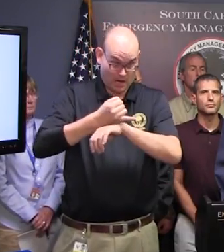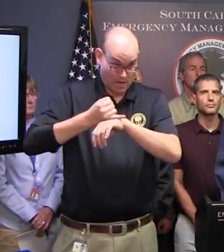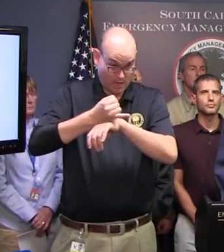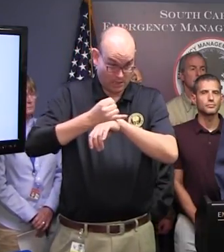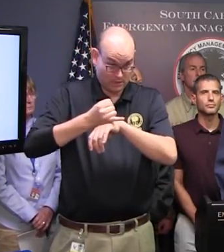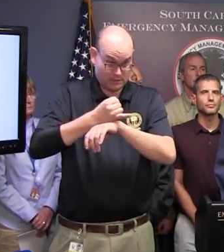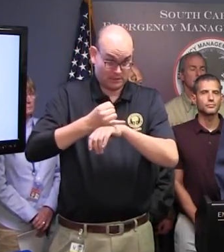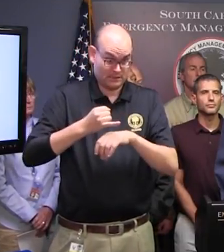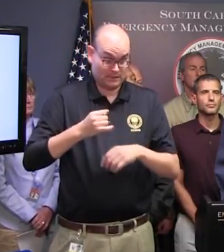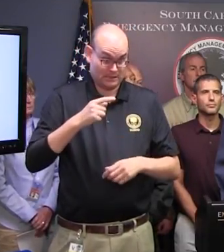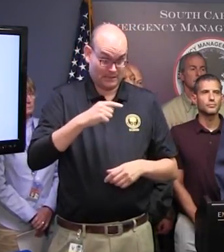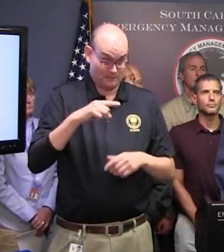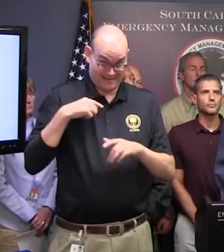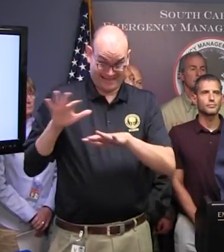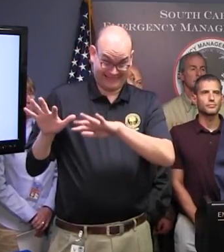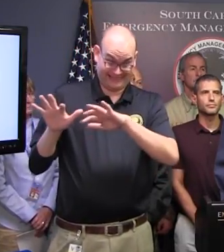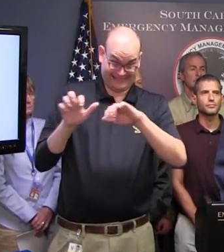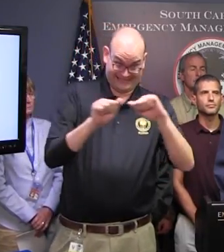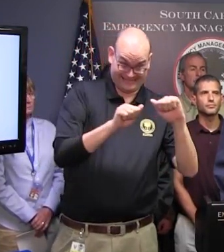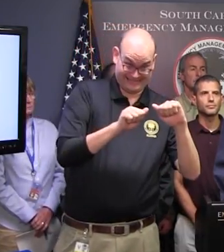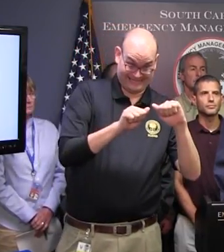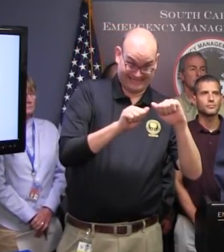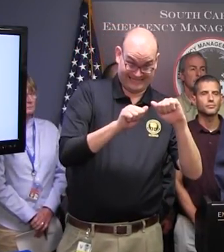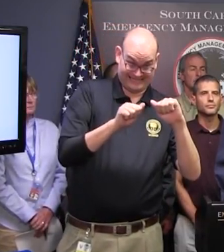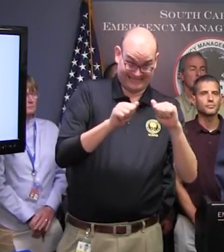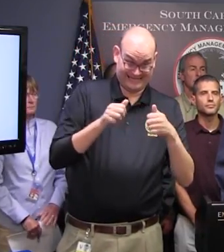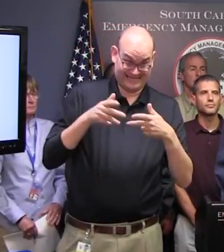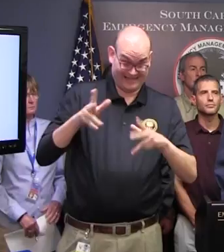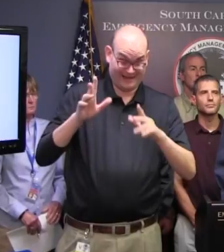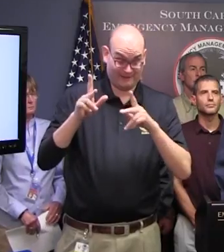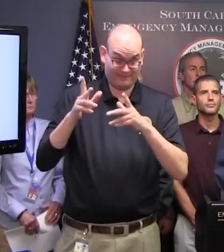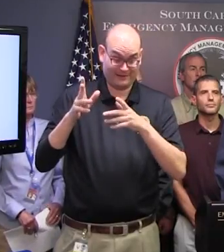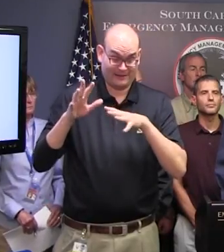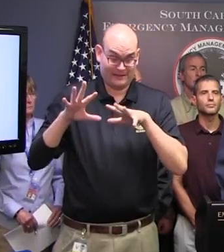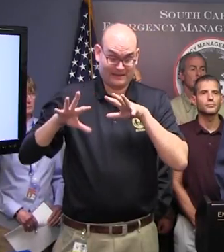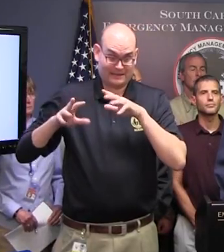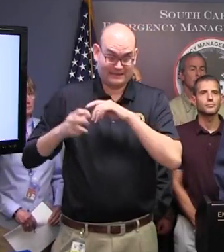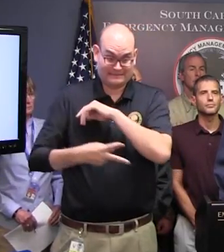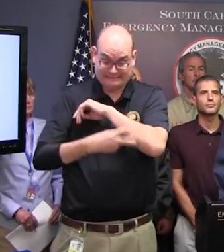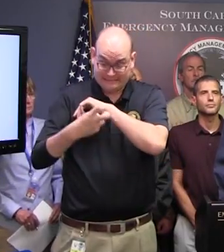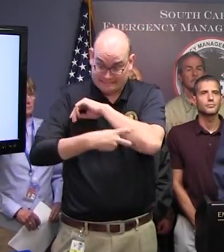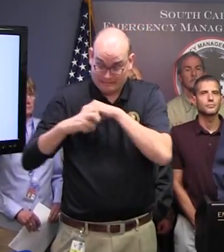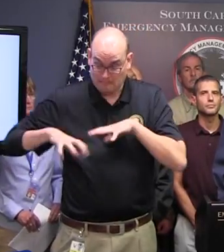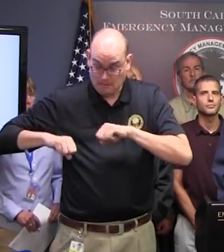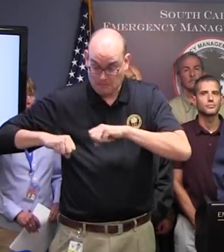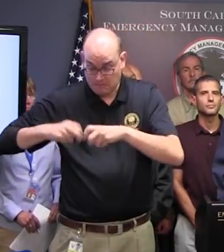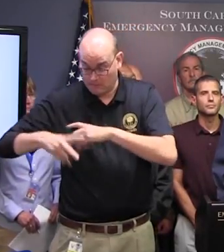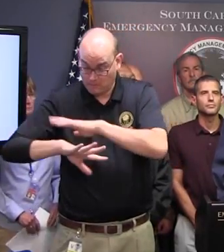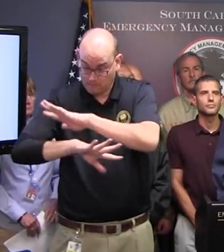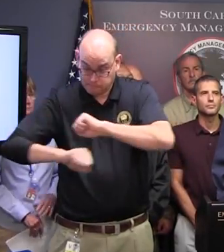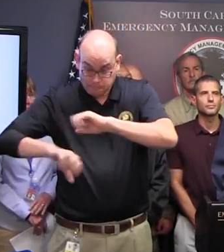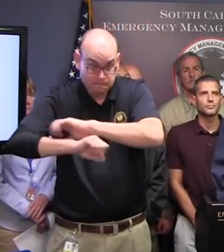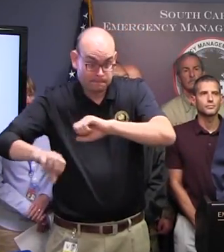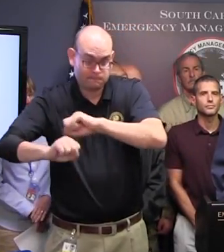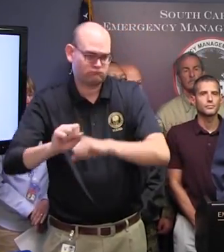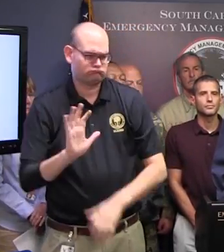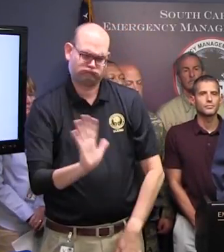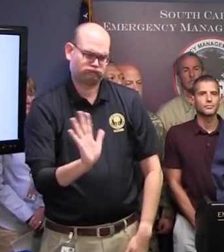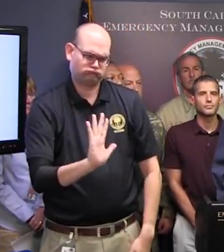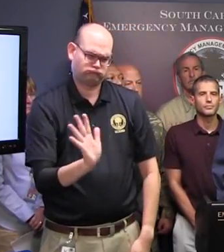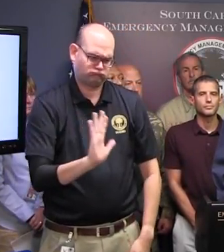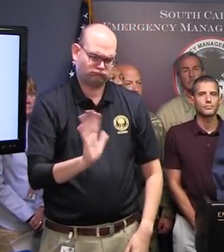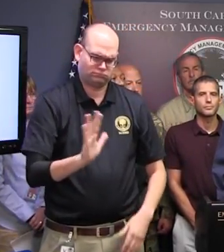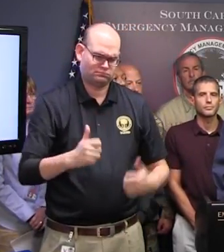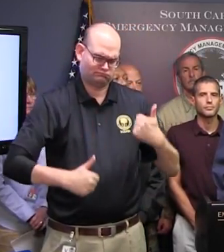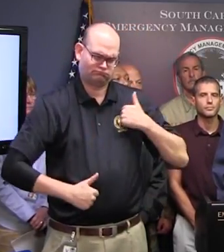islands open to thieves and people who would want to go in to cause trouble. So let me make it perfectly clear.